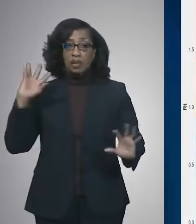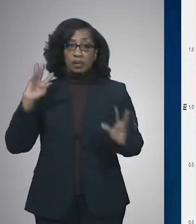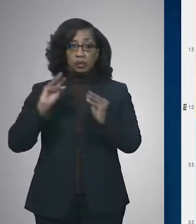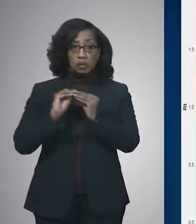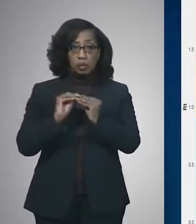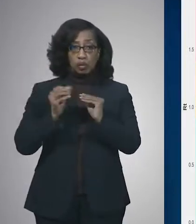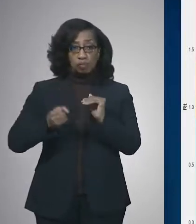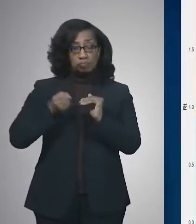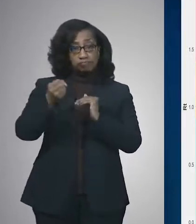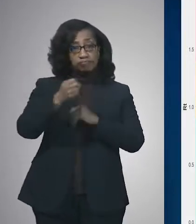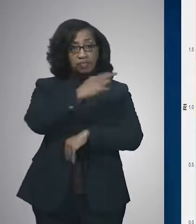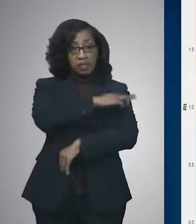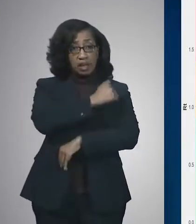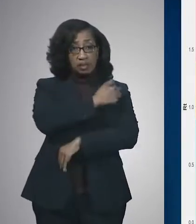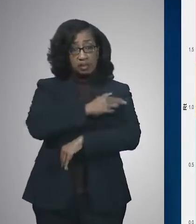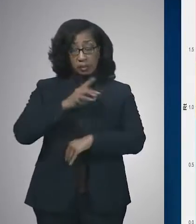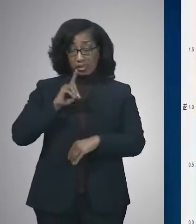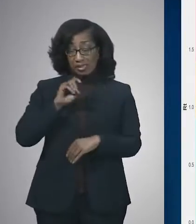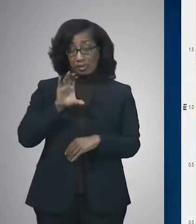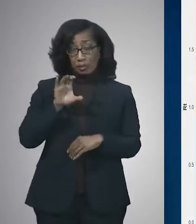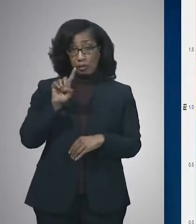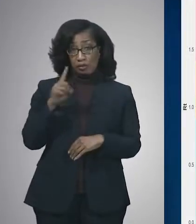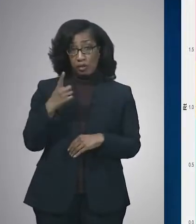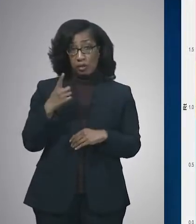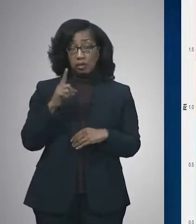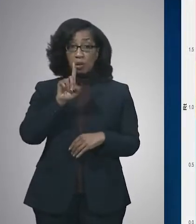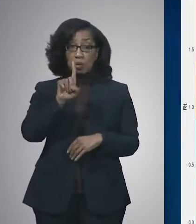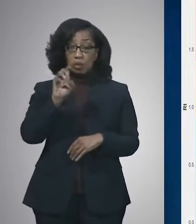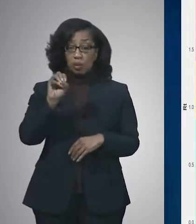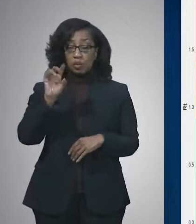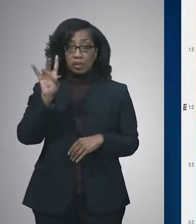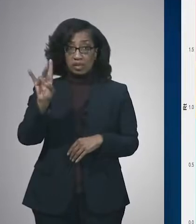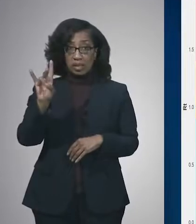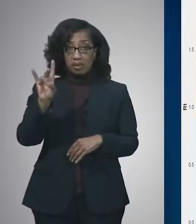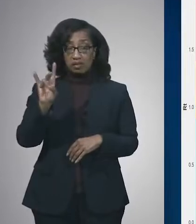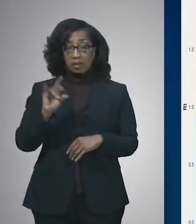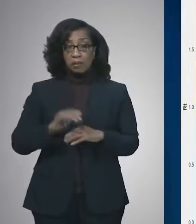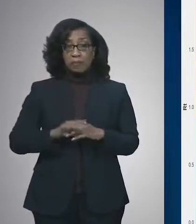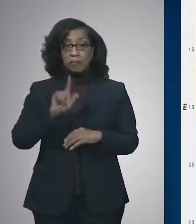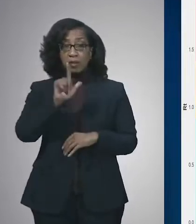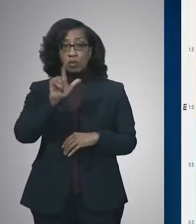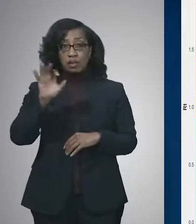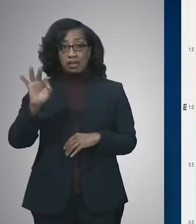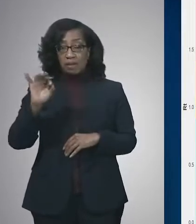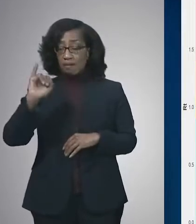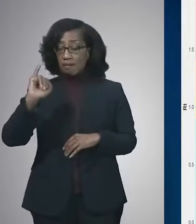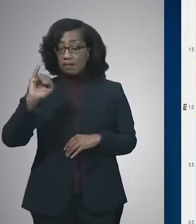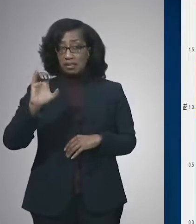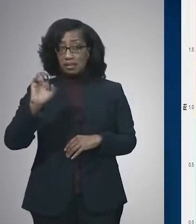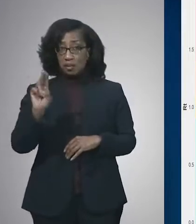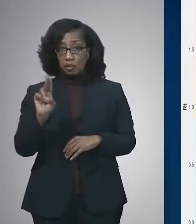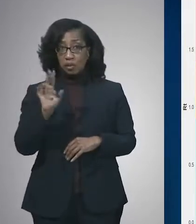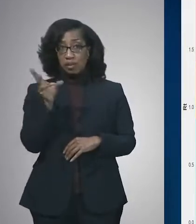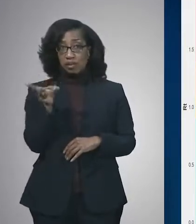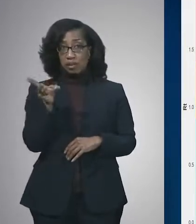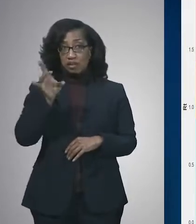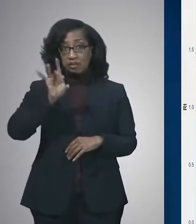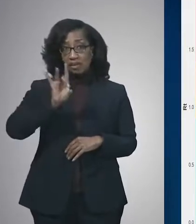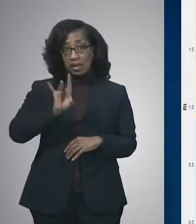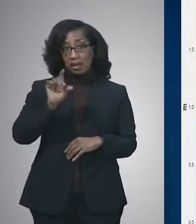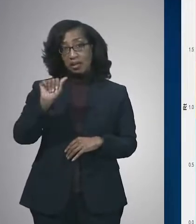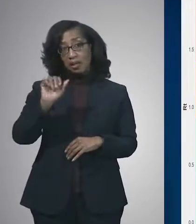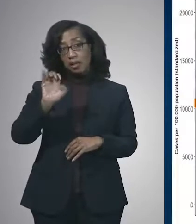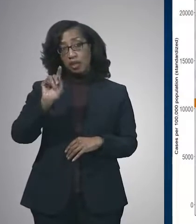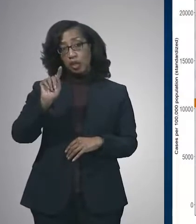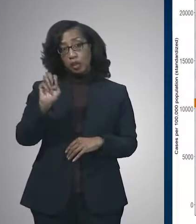hospitalizations as of December 1st, 107, with 29 in the ICUs and 78 in acute care.